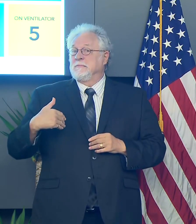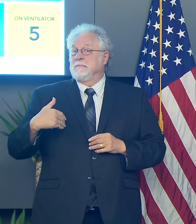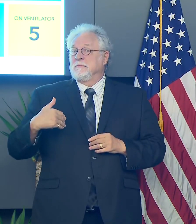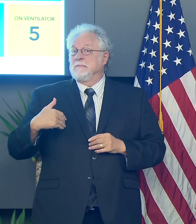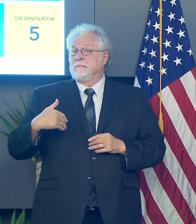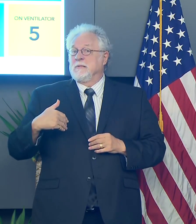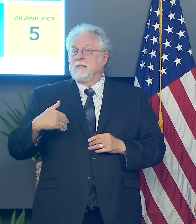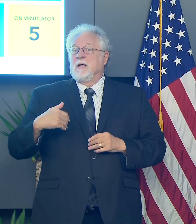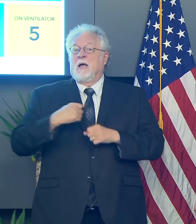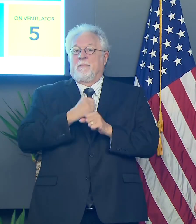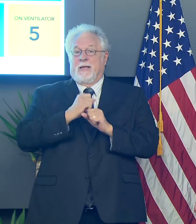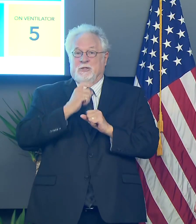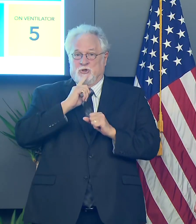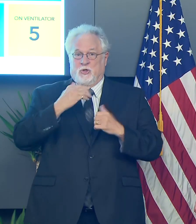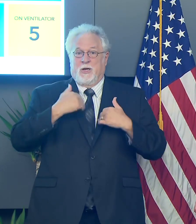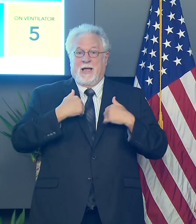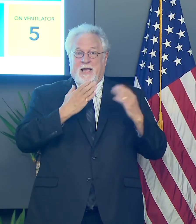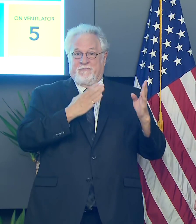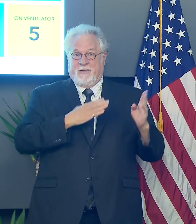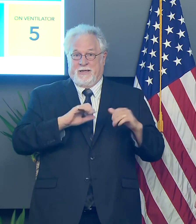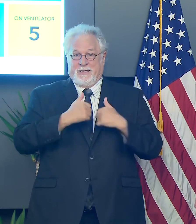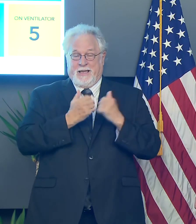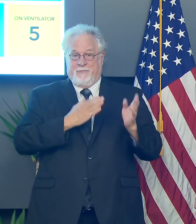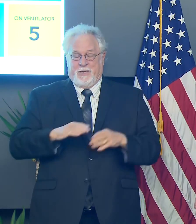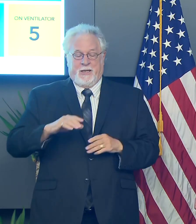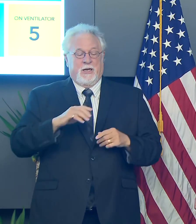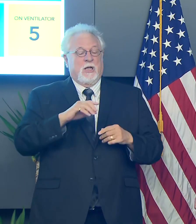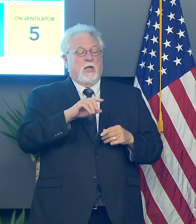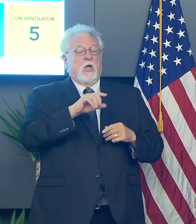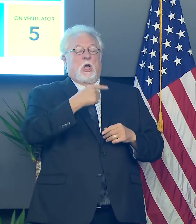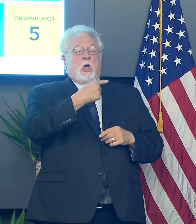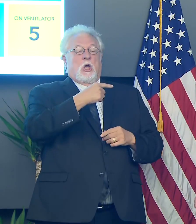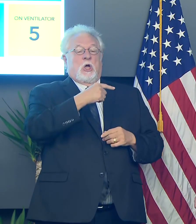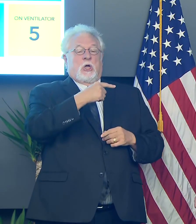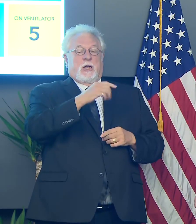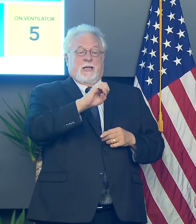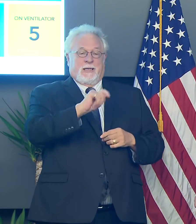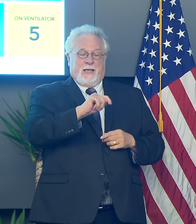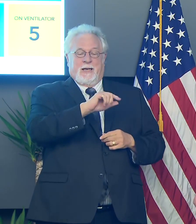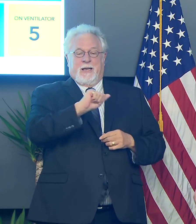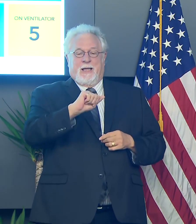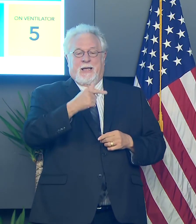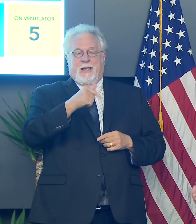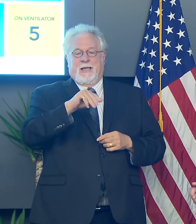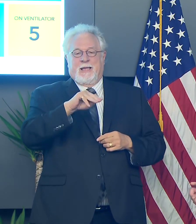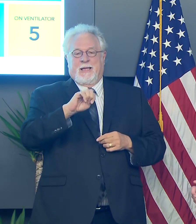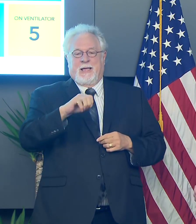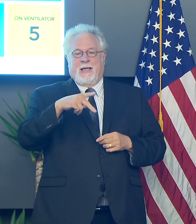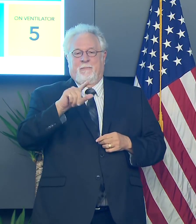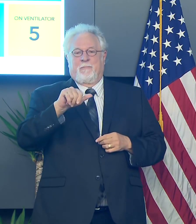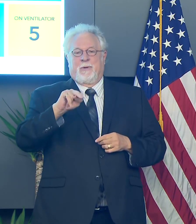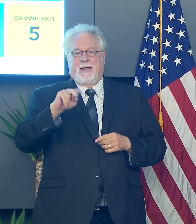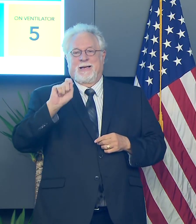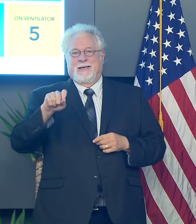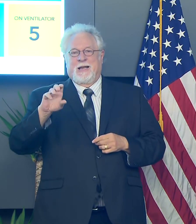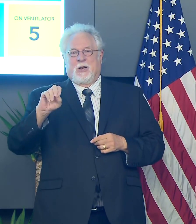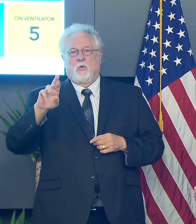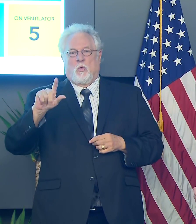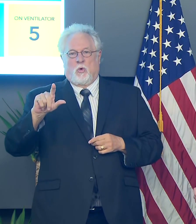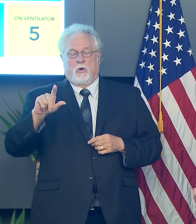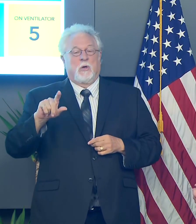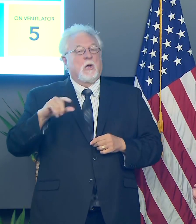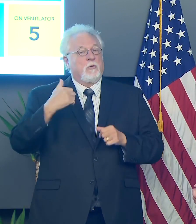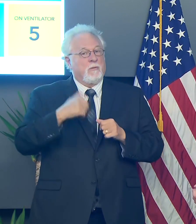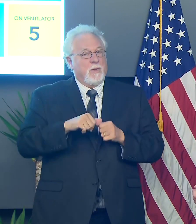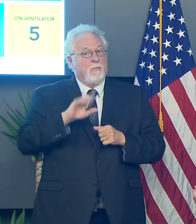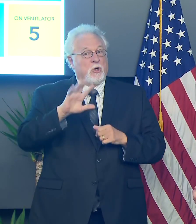make sure you get a game plan. Uh, so go to getagameplan.org. Uh, and please remember that, that your game